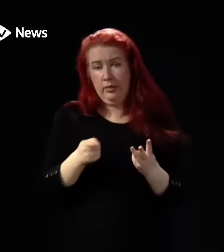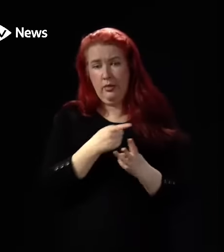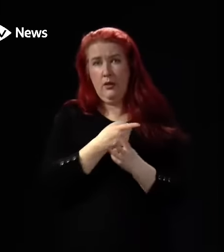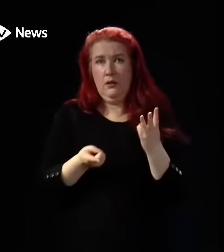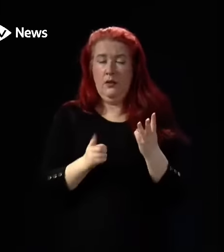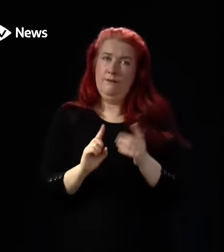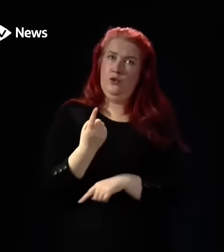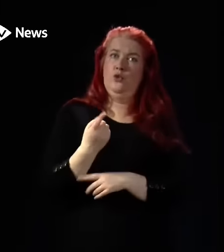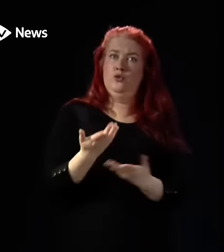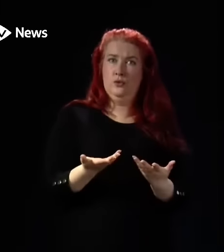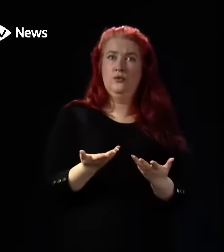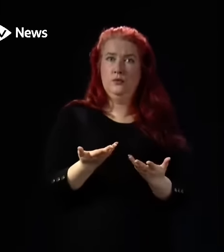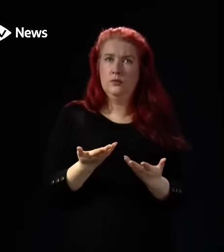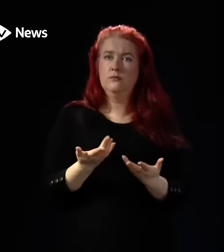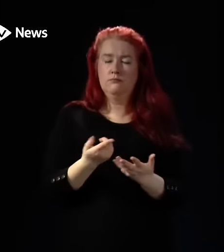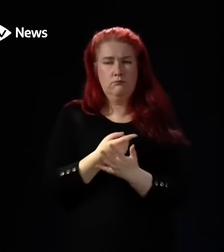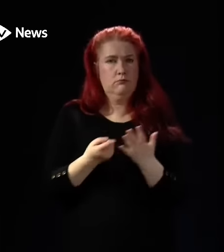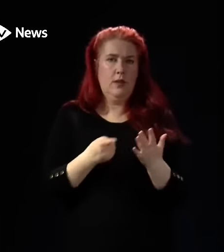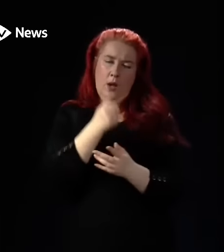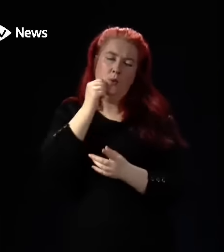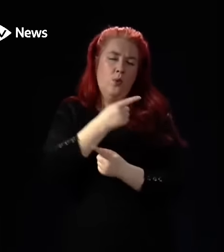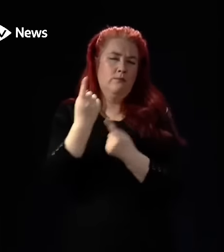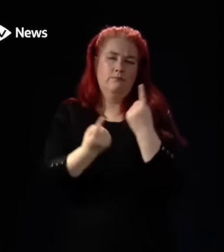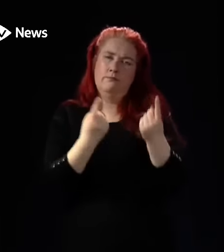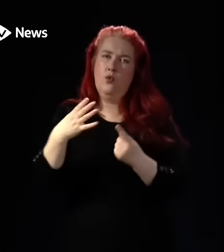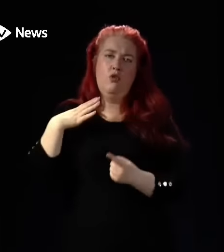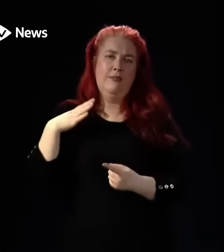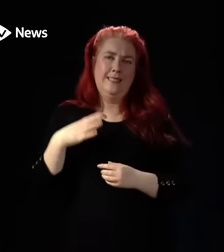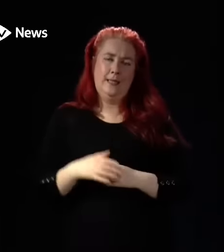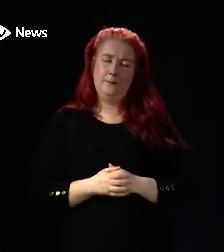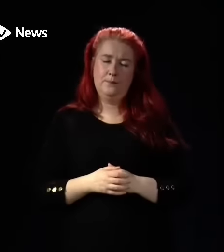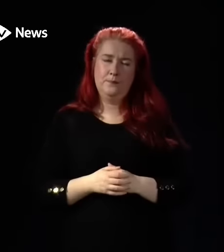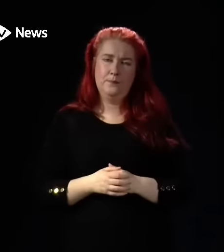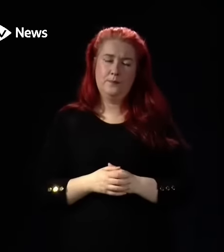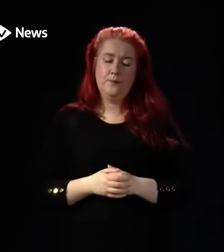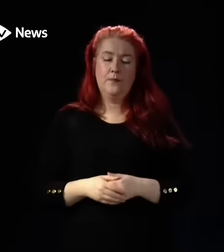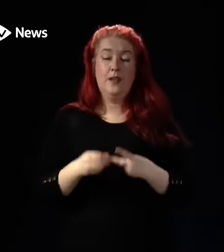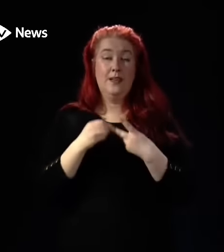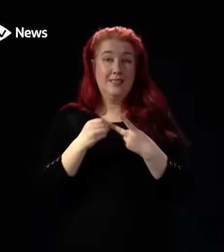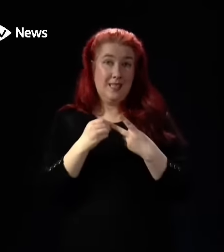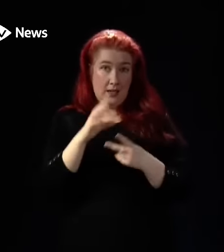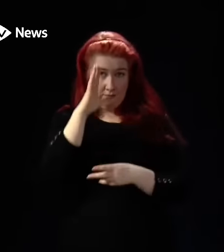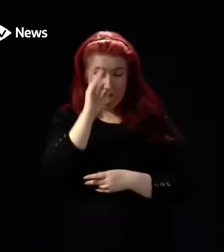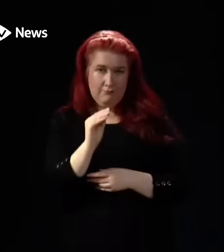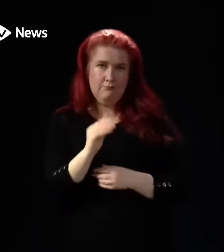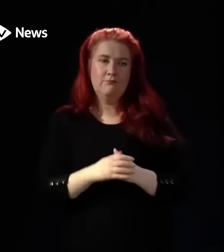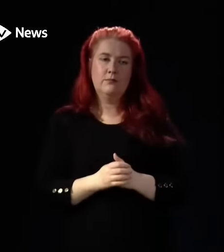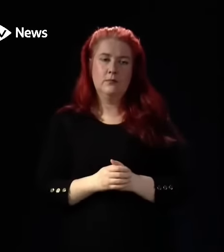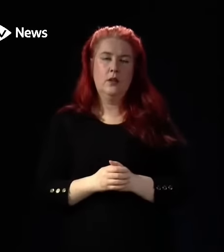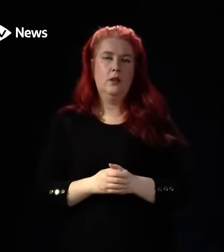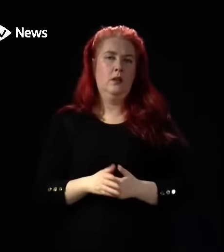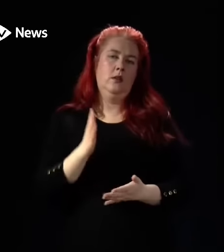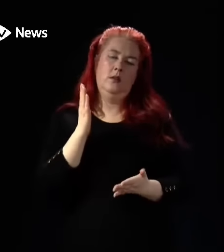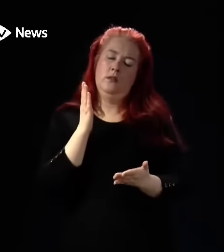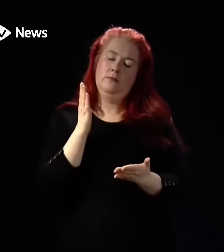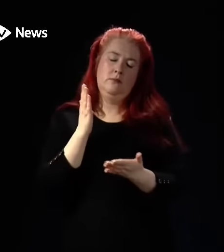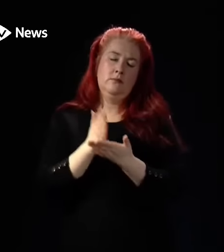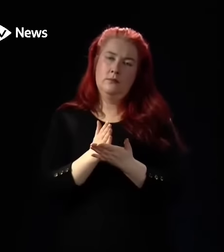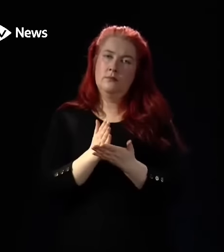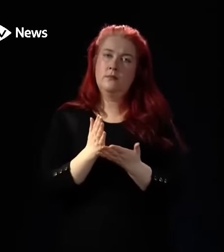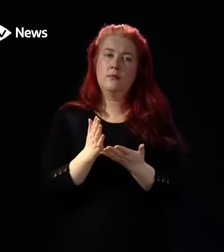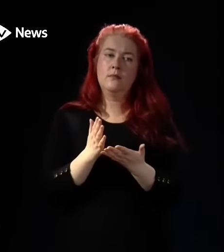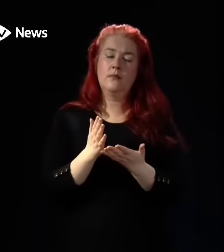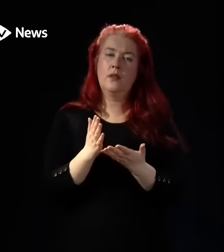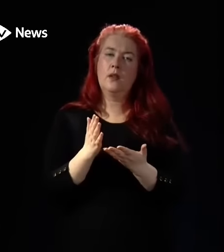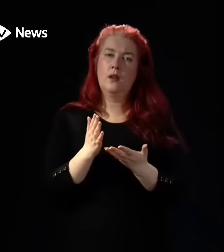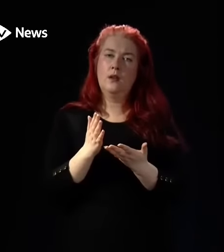of these services as many are already doing. Second, while it is without a shadow of doubt that